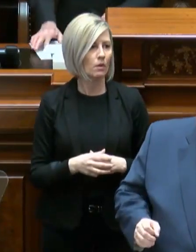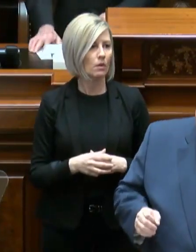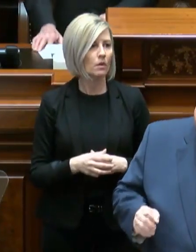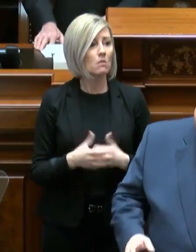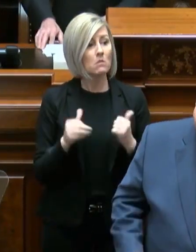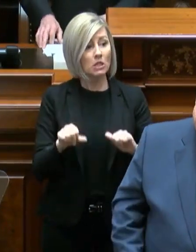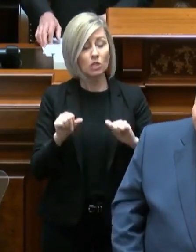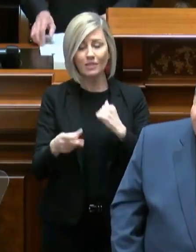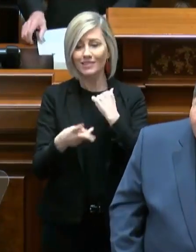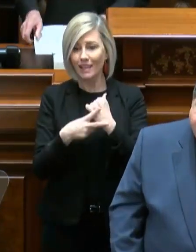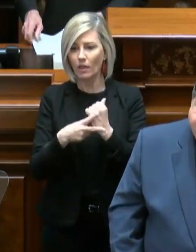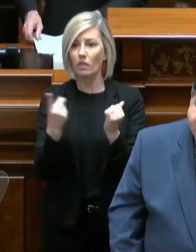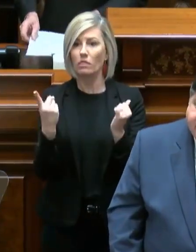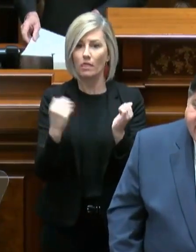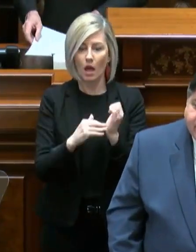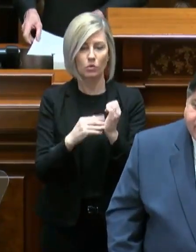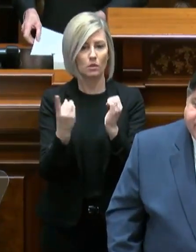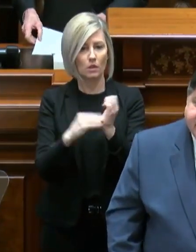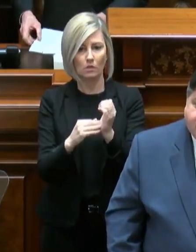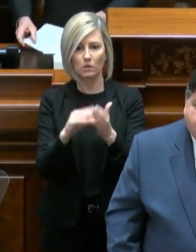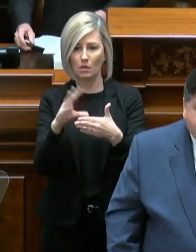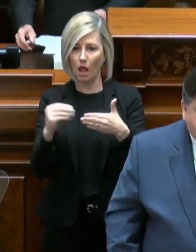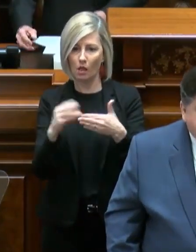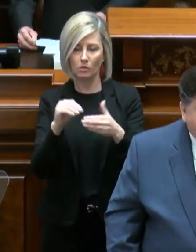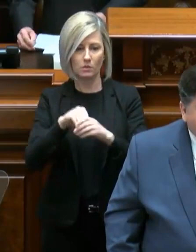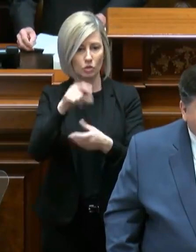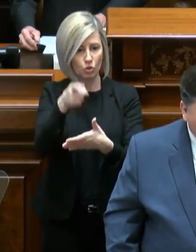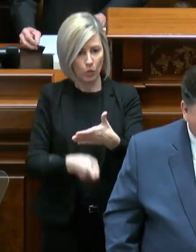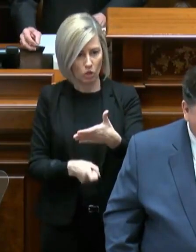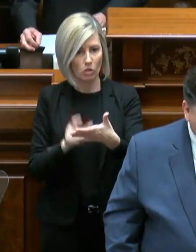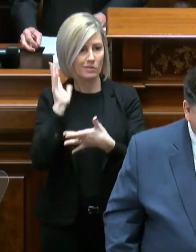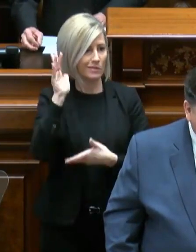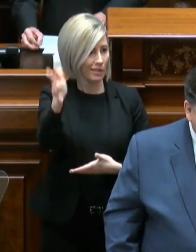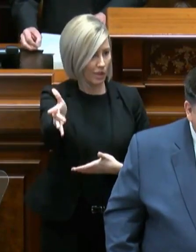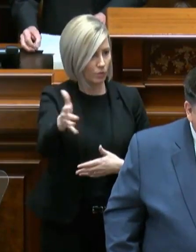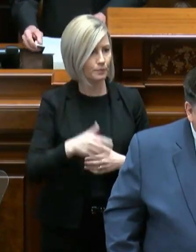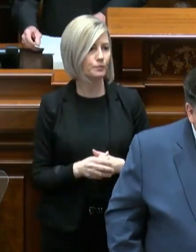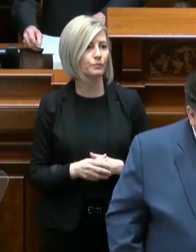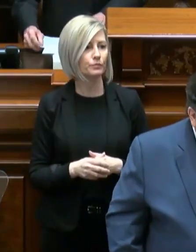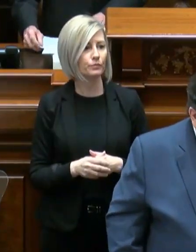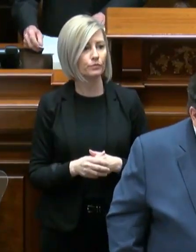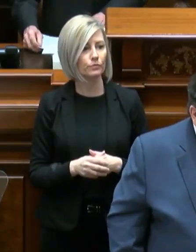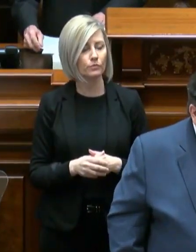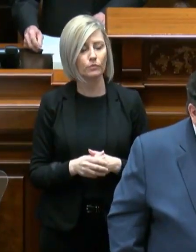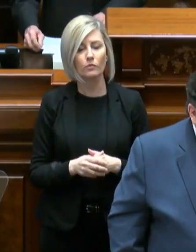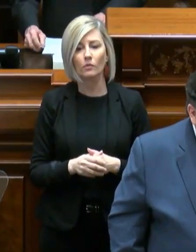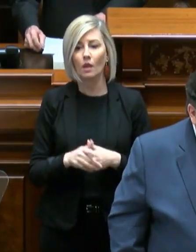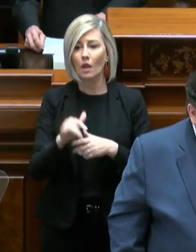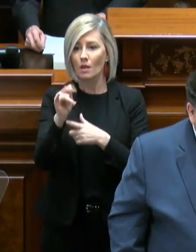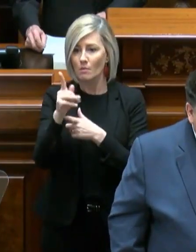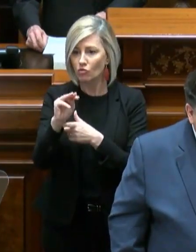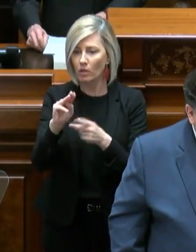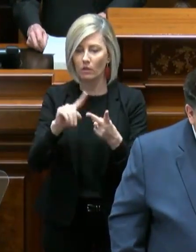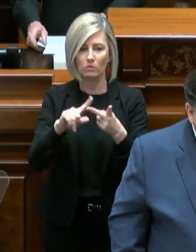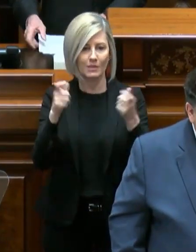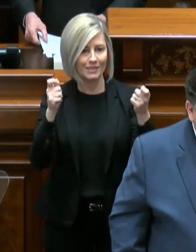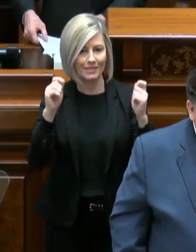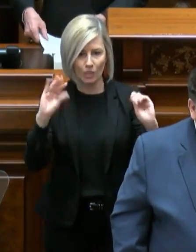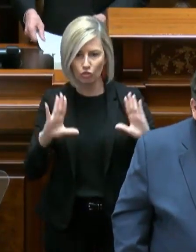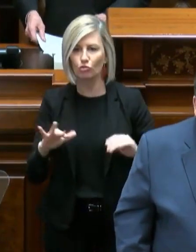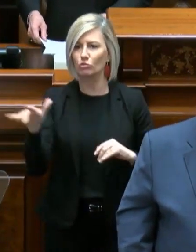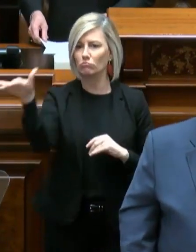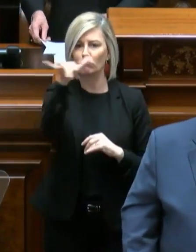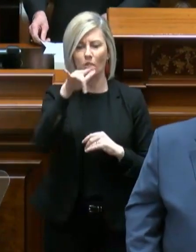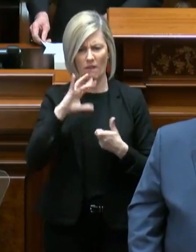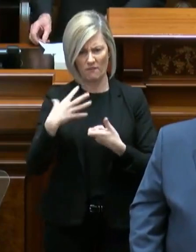potentially saving thousands of dollars in tuition down the road. Administrators and teachers across the state are